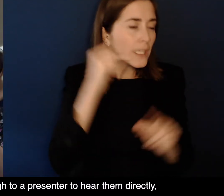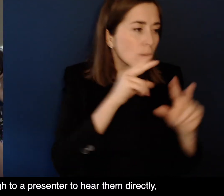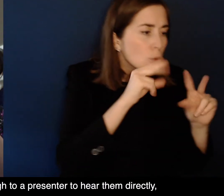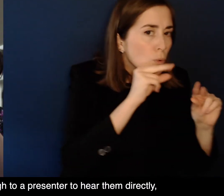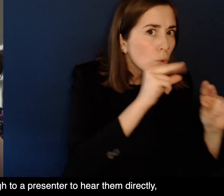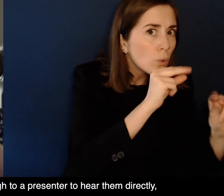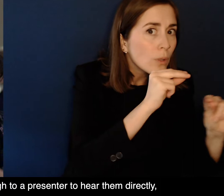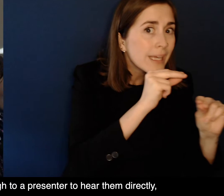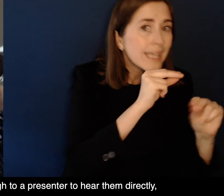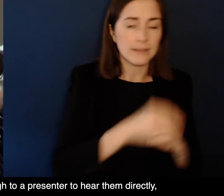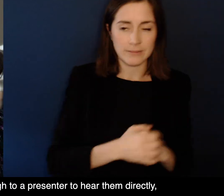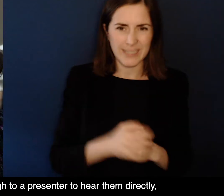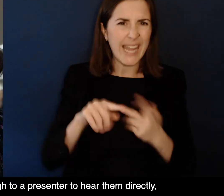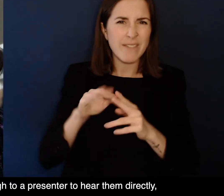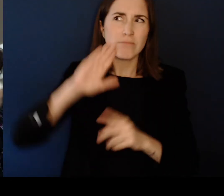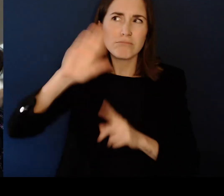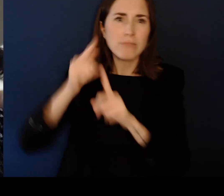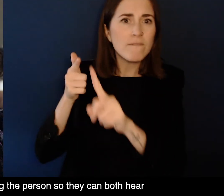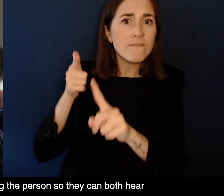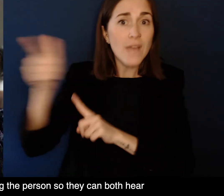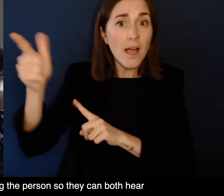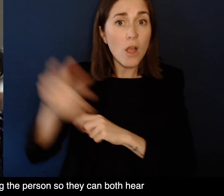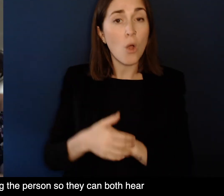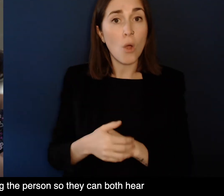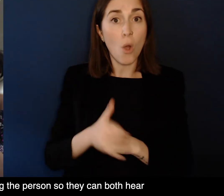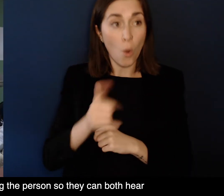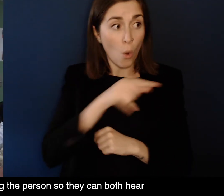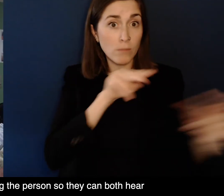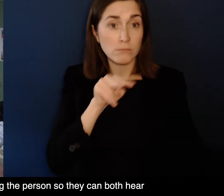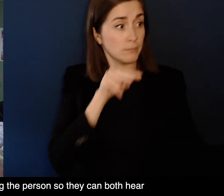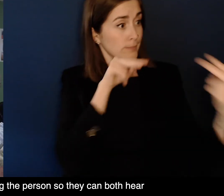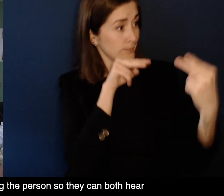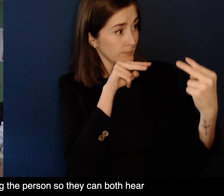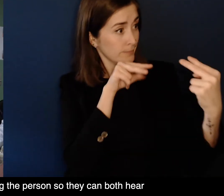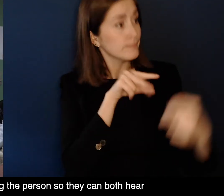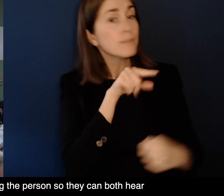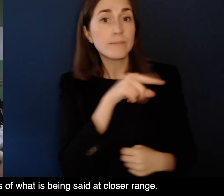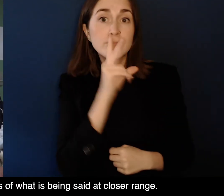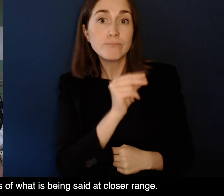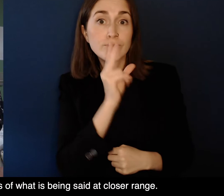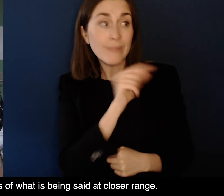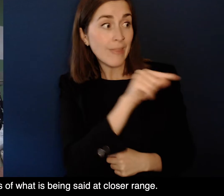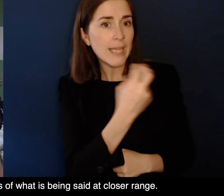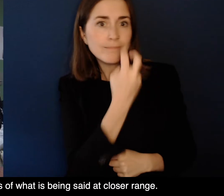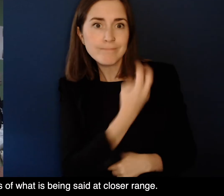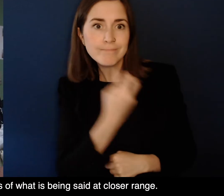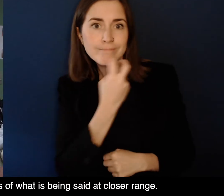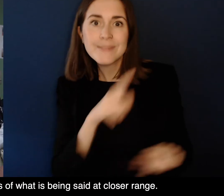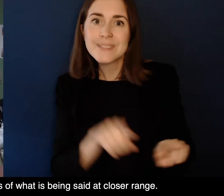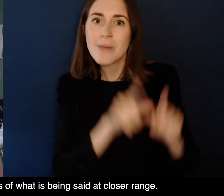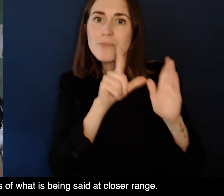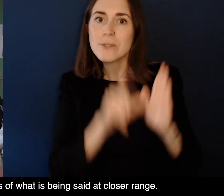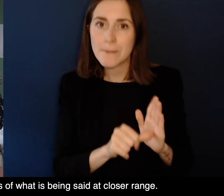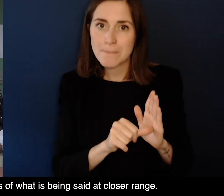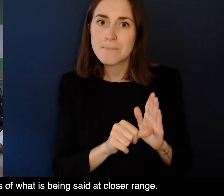are not close enough to a presenter to hear them directly Or it may be done facing the person so they can both hear and pick up the lip patterns of